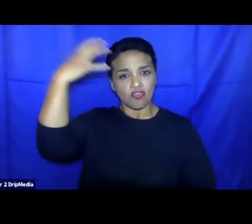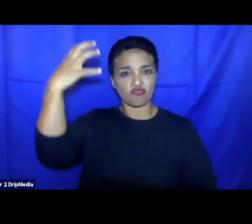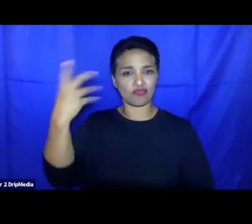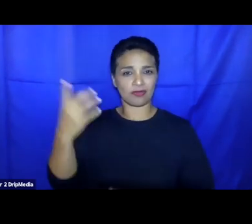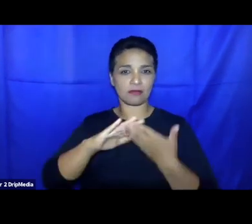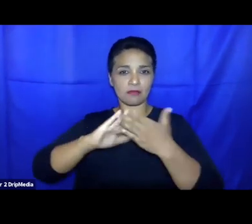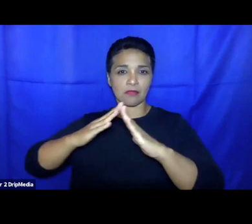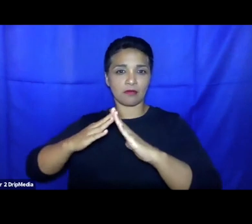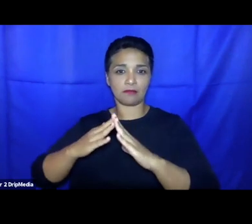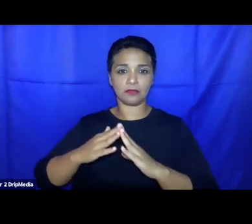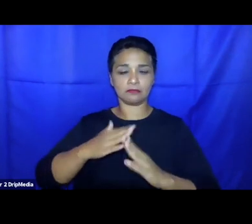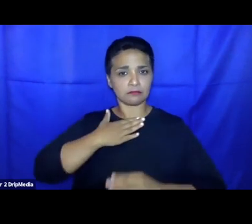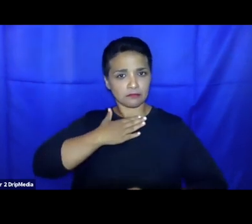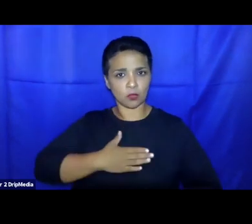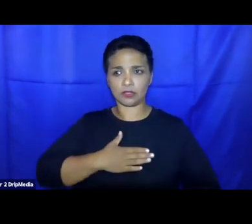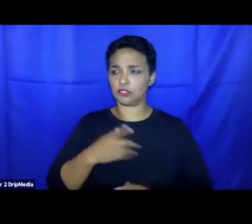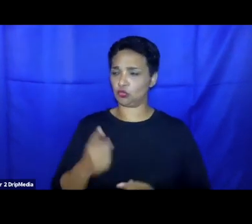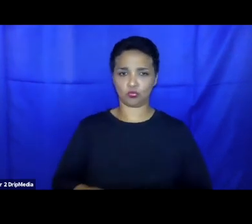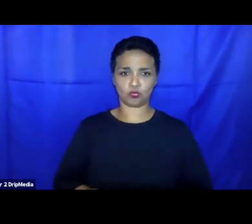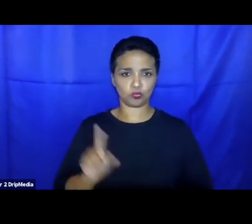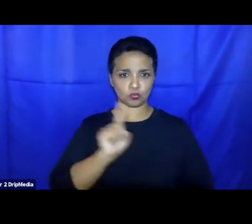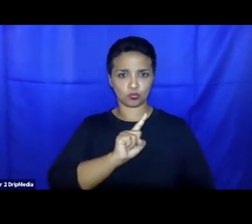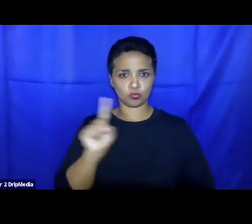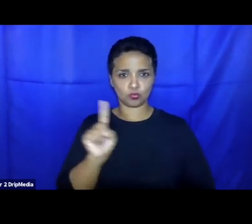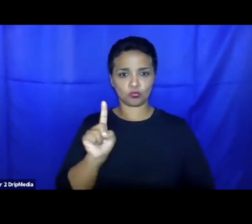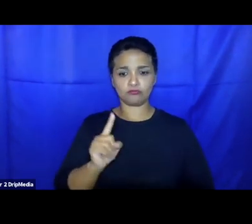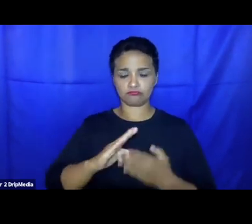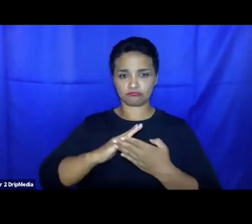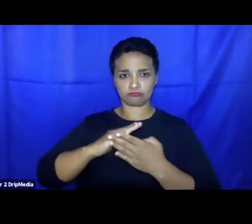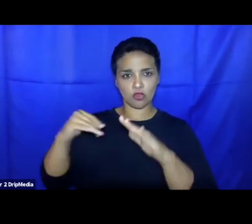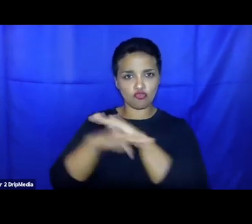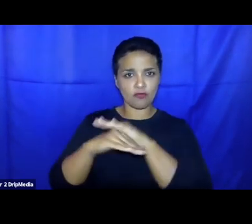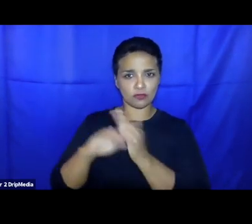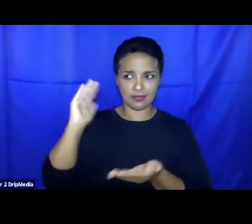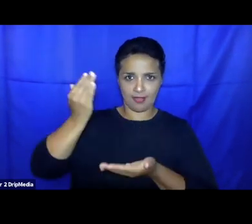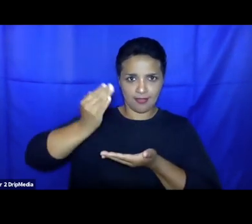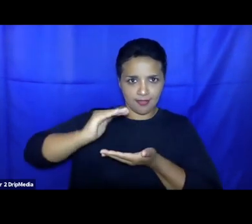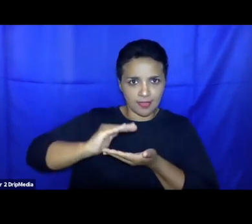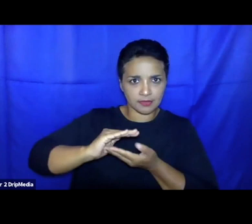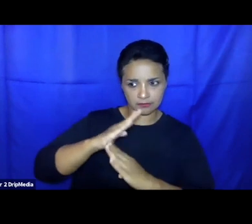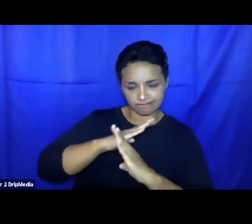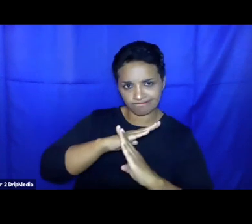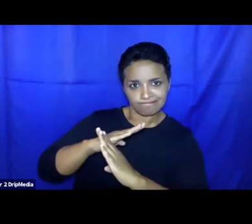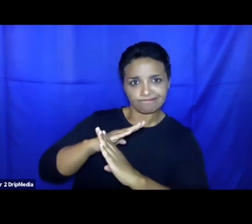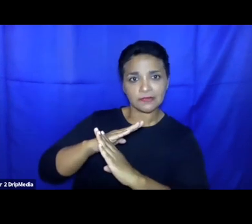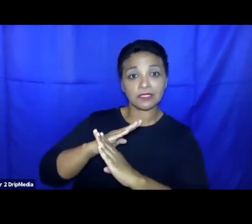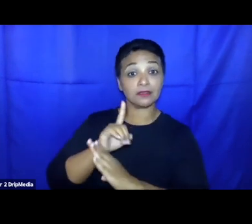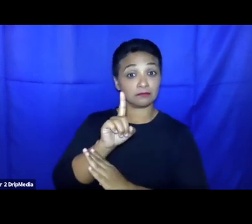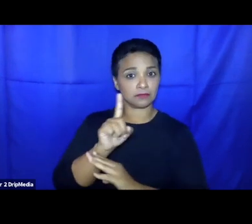reducing the admission of refugee claimants, asylum seekers, there is a great danger that resettlement will be